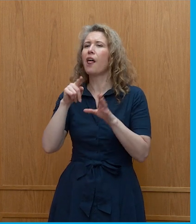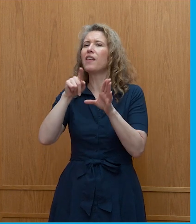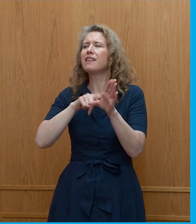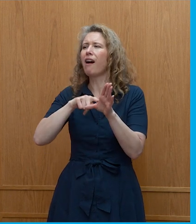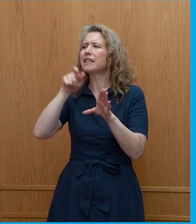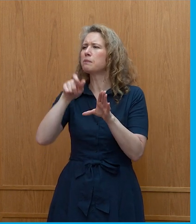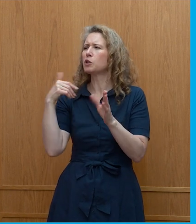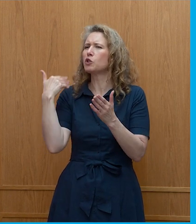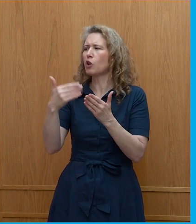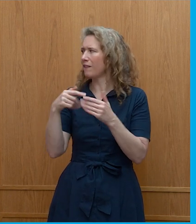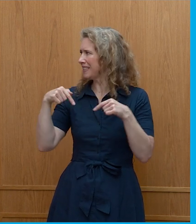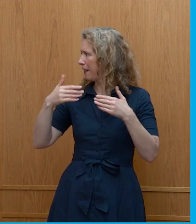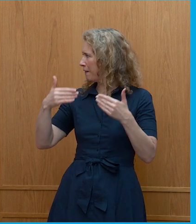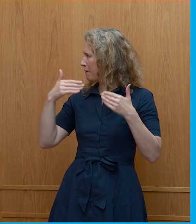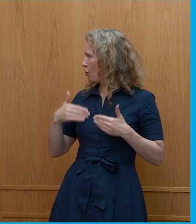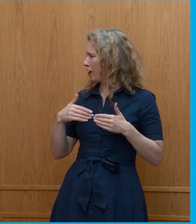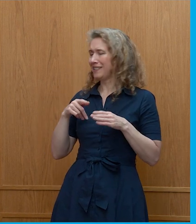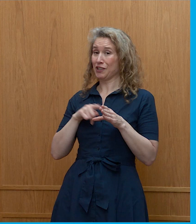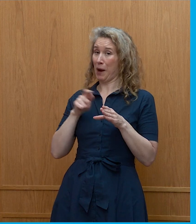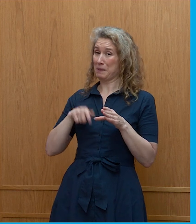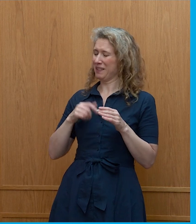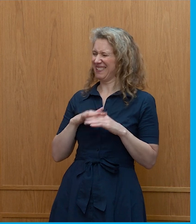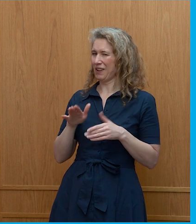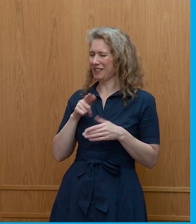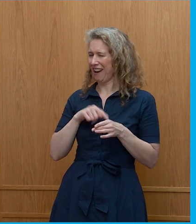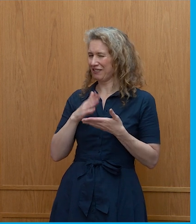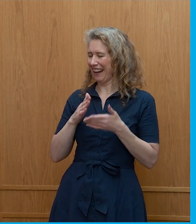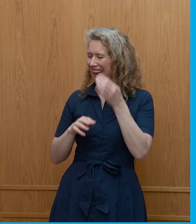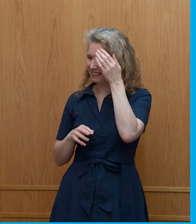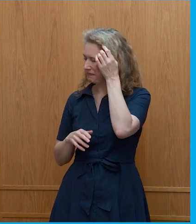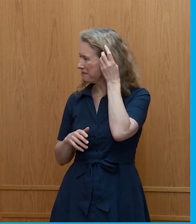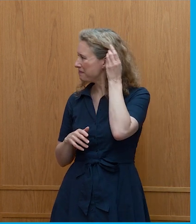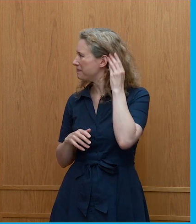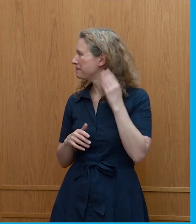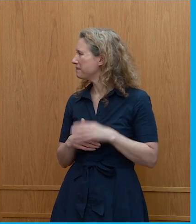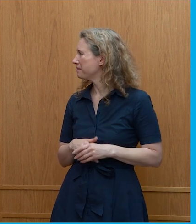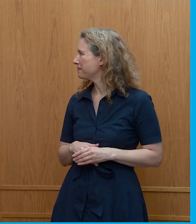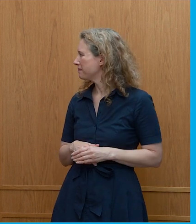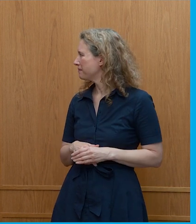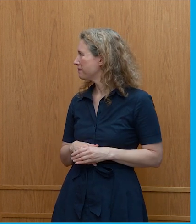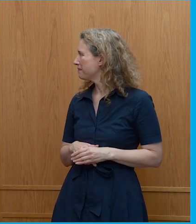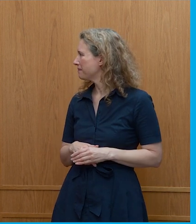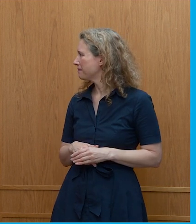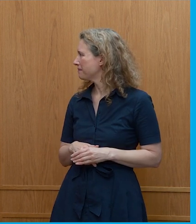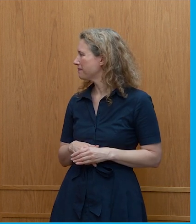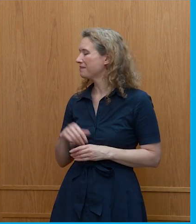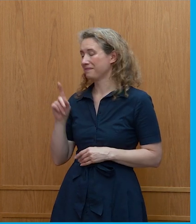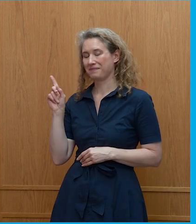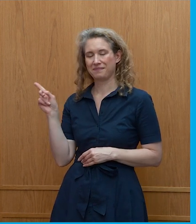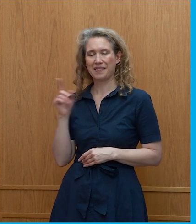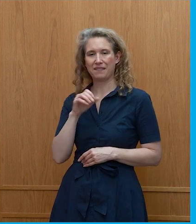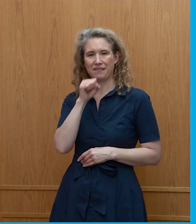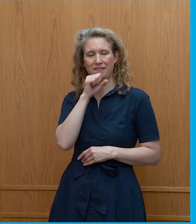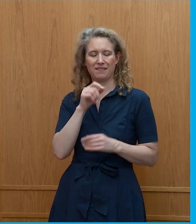so far is here at the front, so if you want to say something, sir. Right here, right here, the maroon shirt.